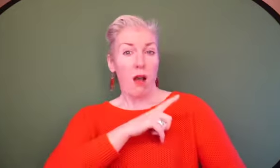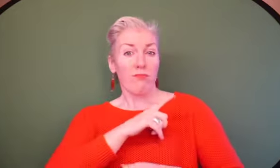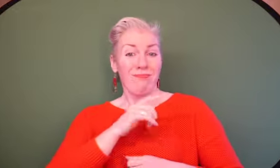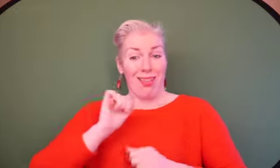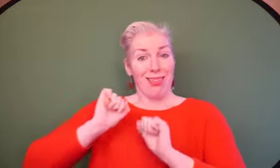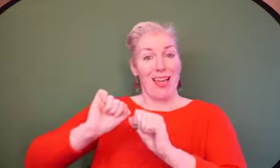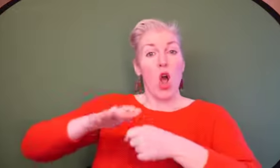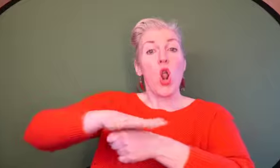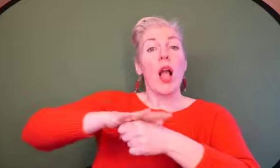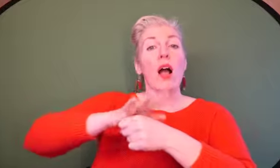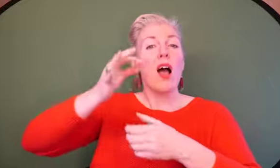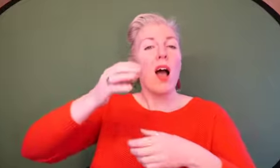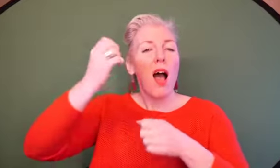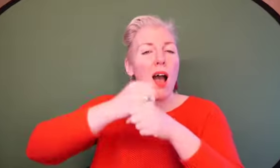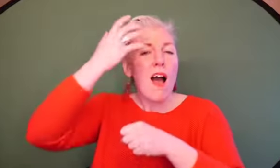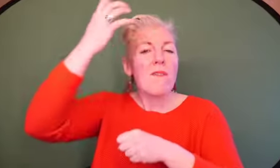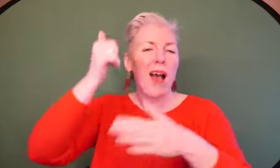So, if you not use it, you